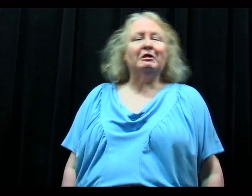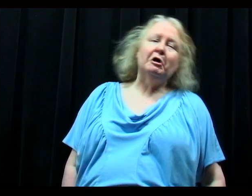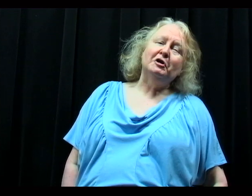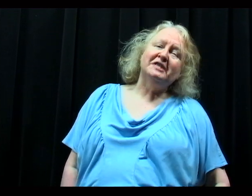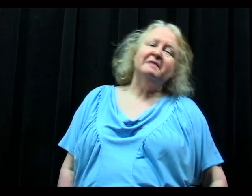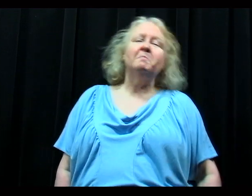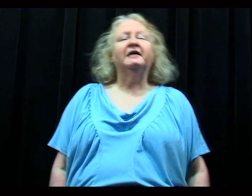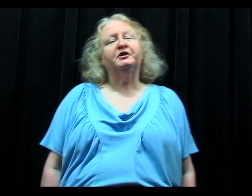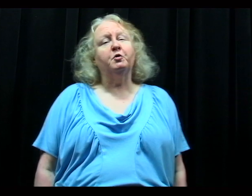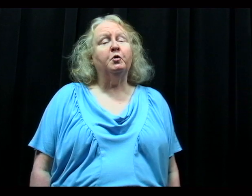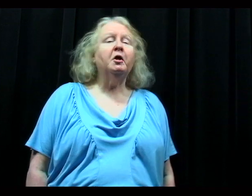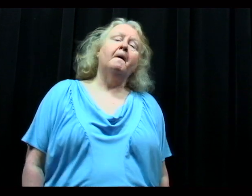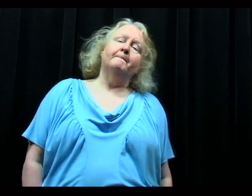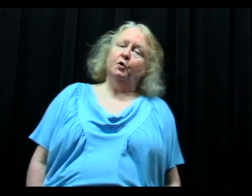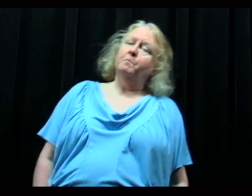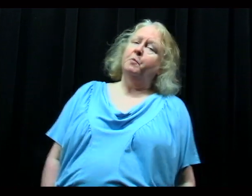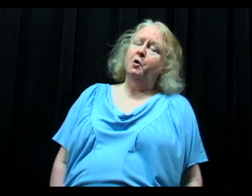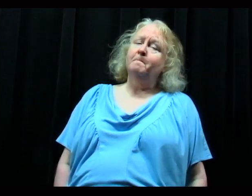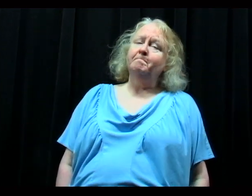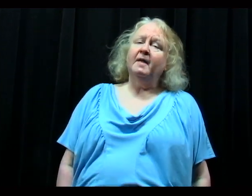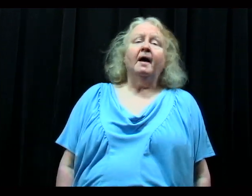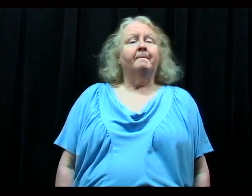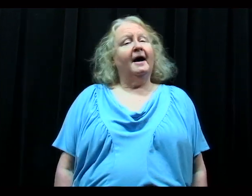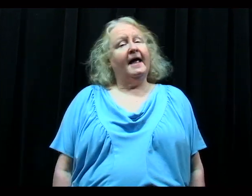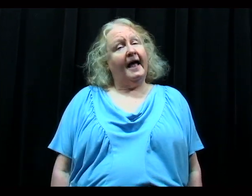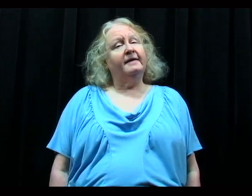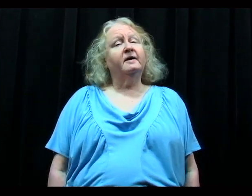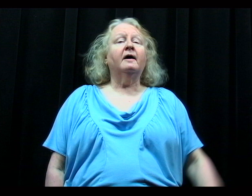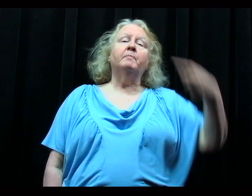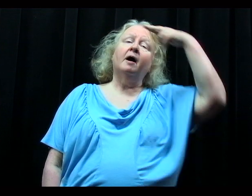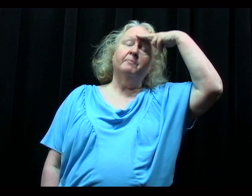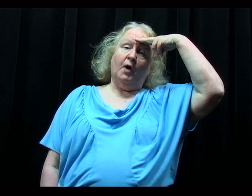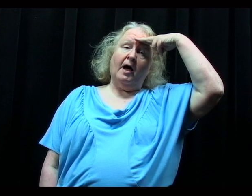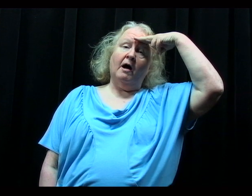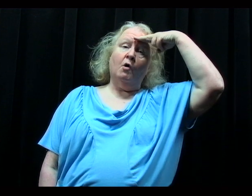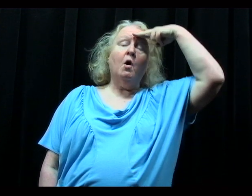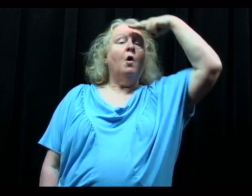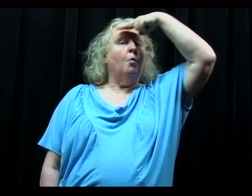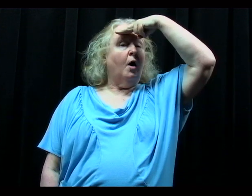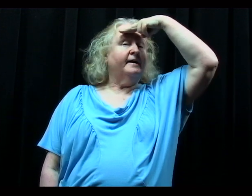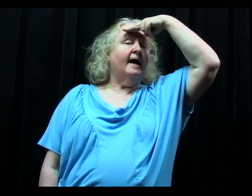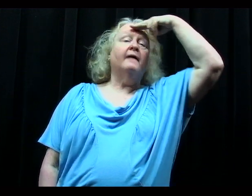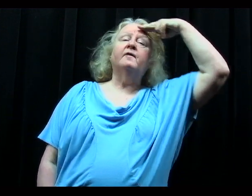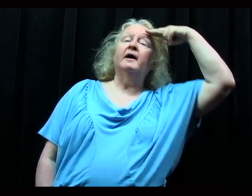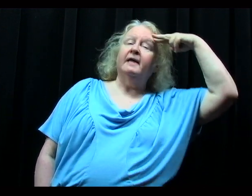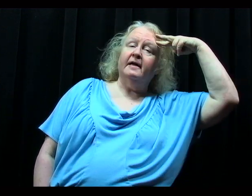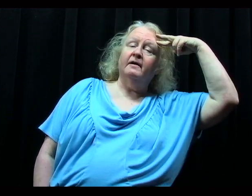learned in my school. Boom, boom. My hand on my brow, what have I here?